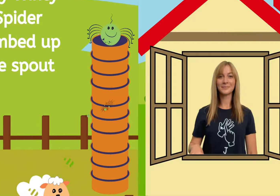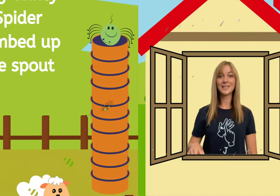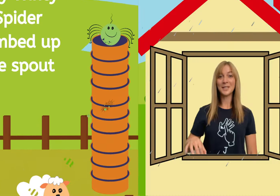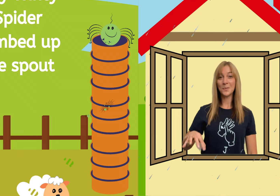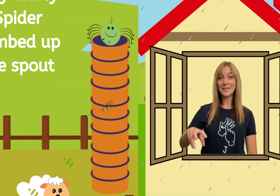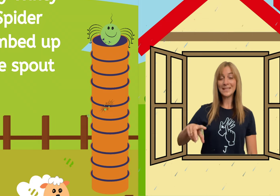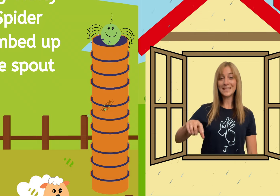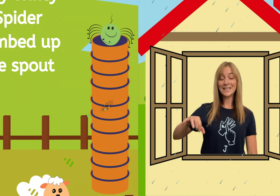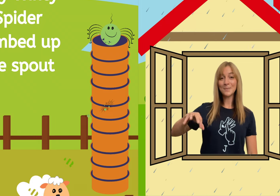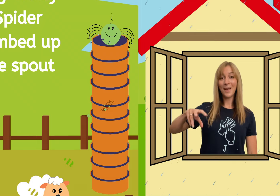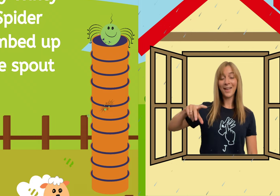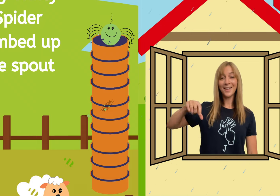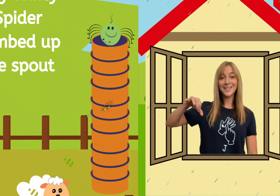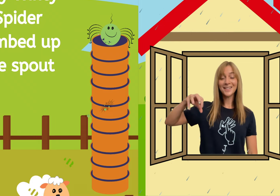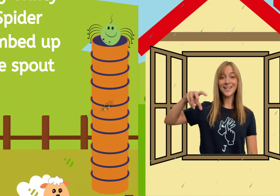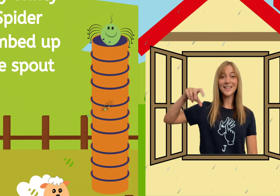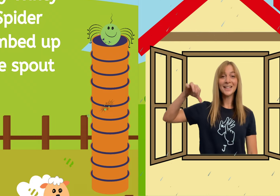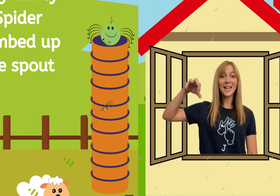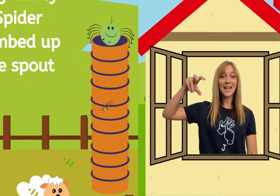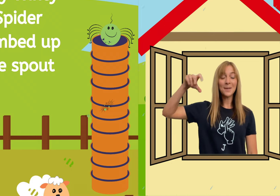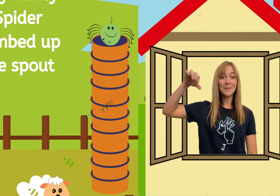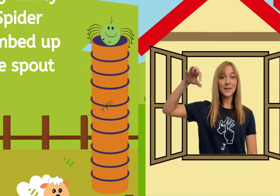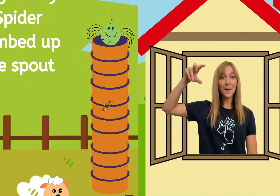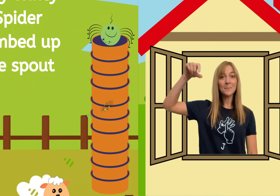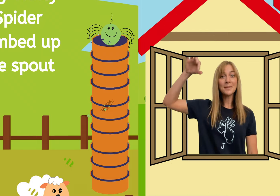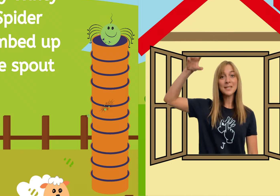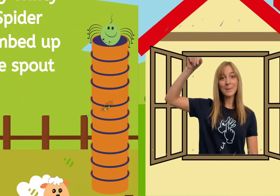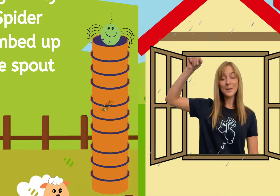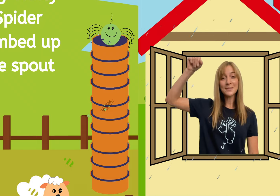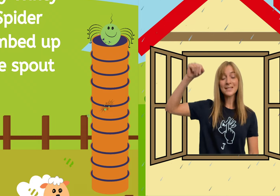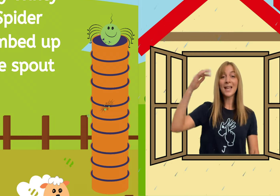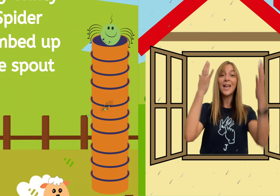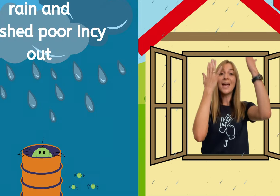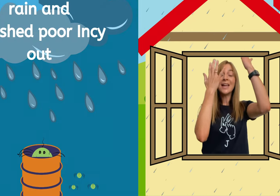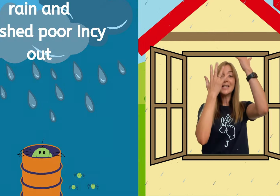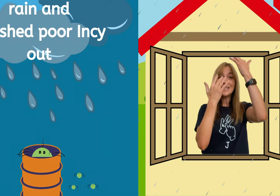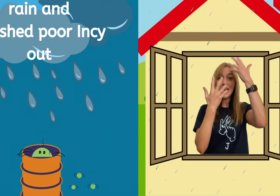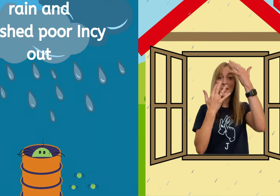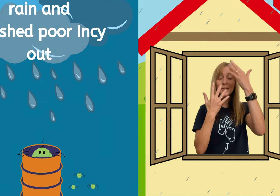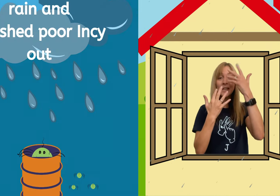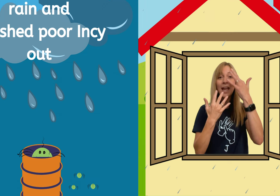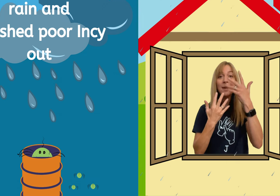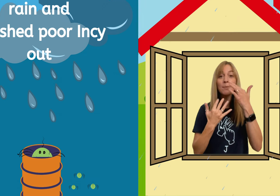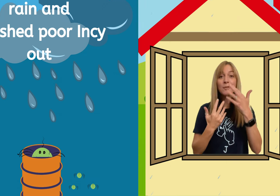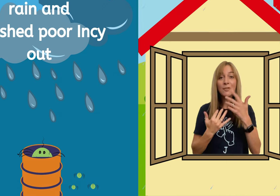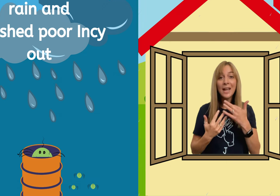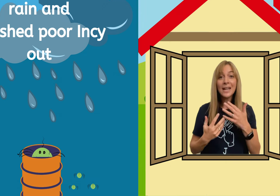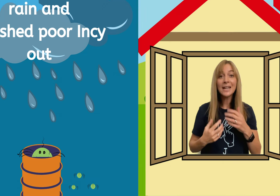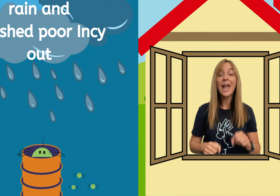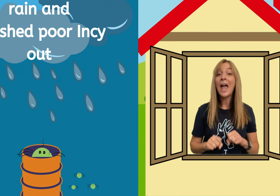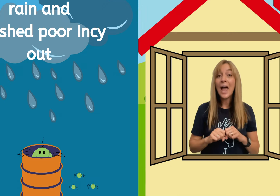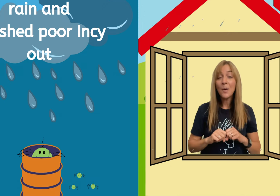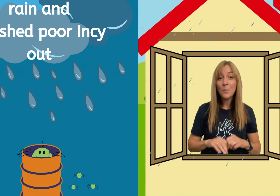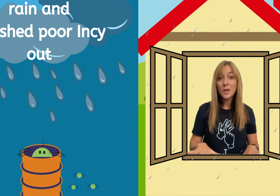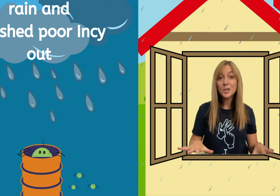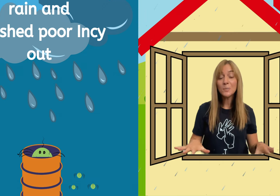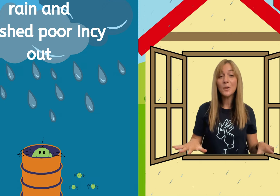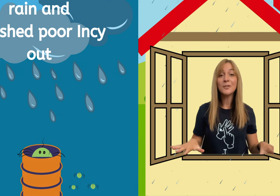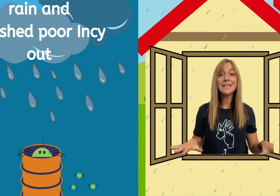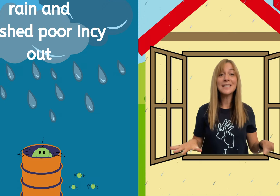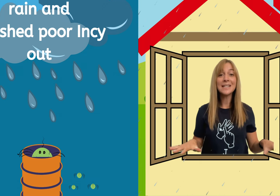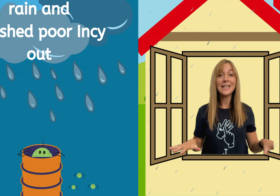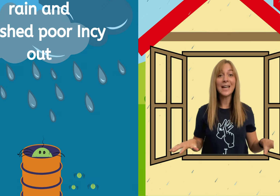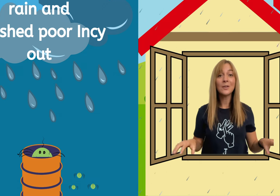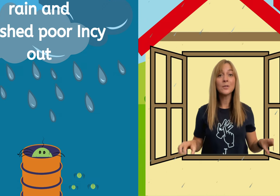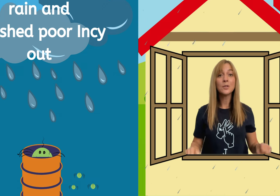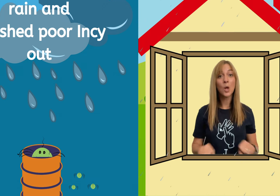Wincy Wincy Spider climbed up the spout Down came the rain and washed